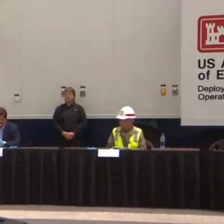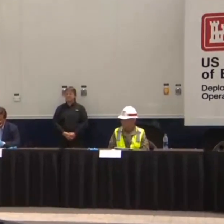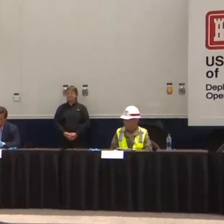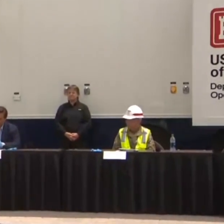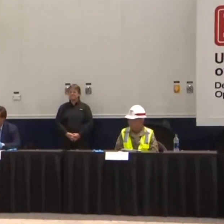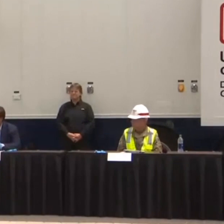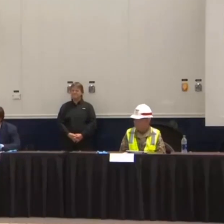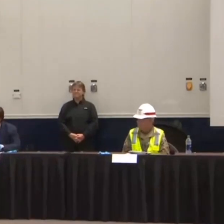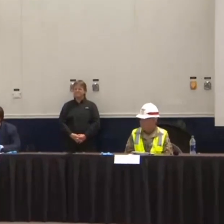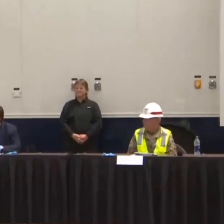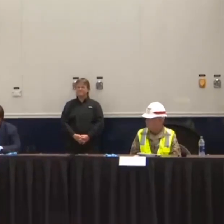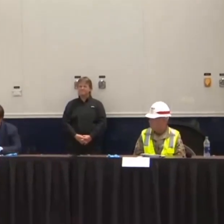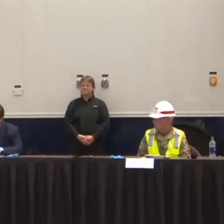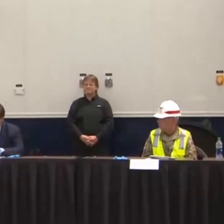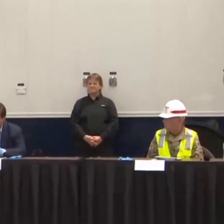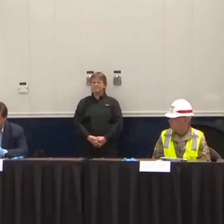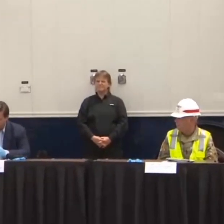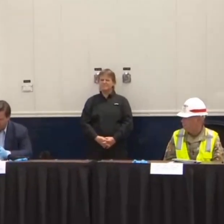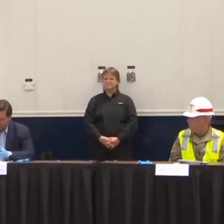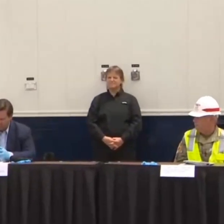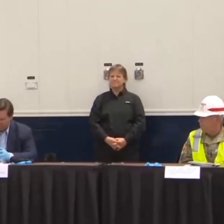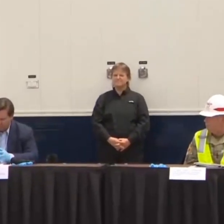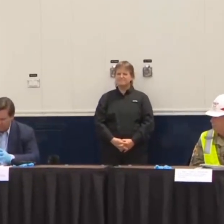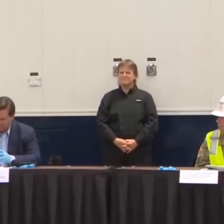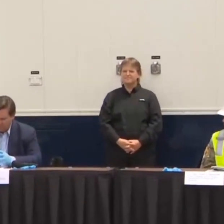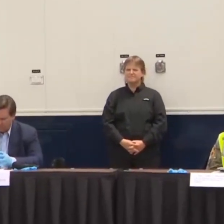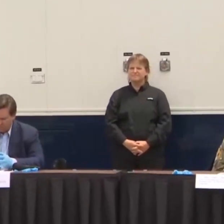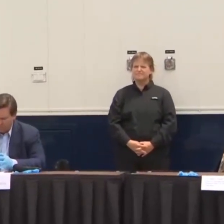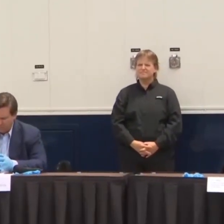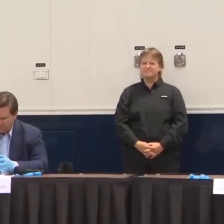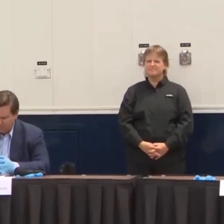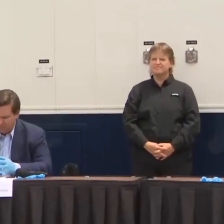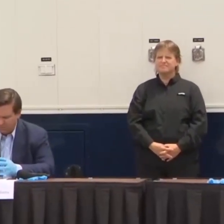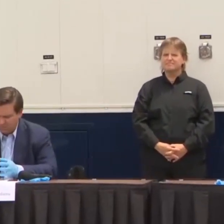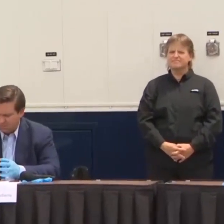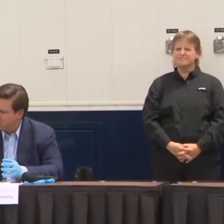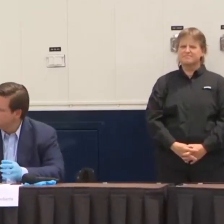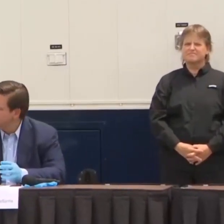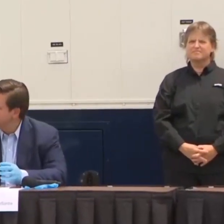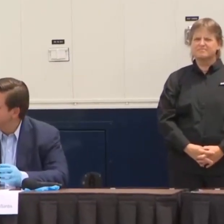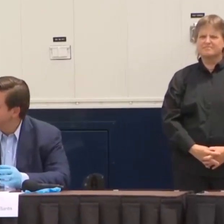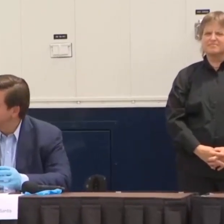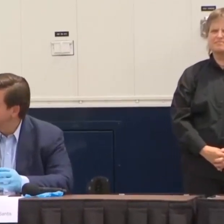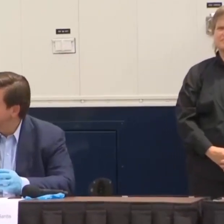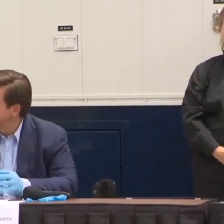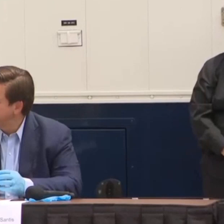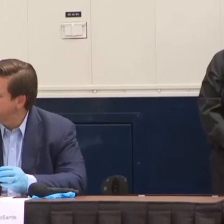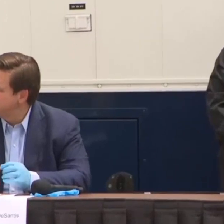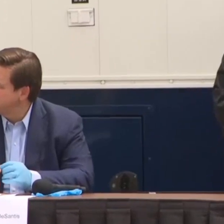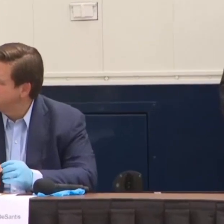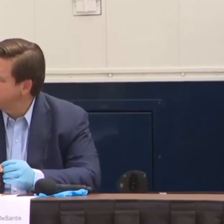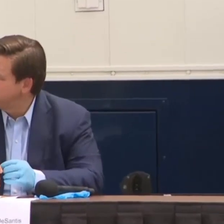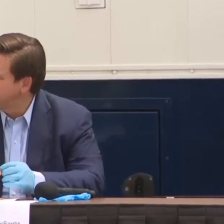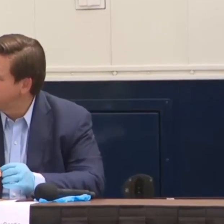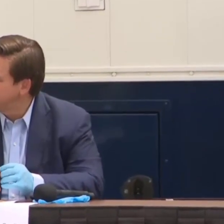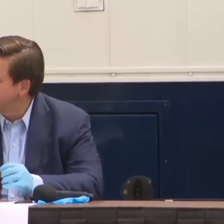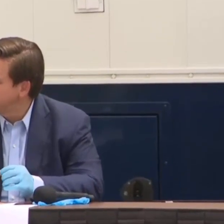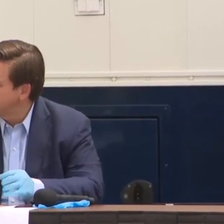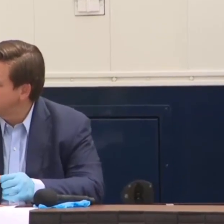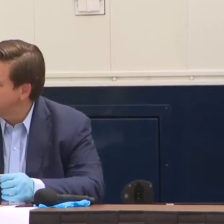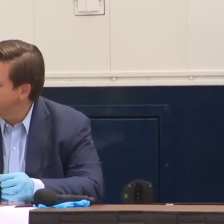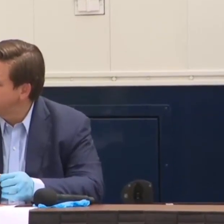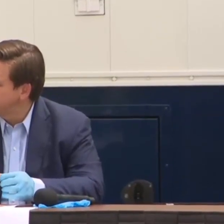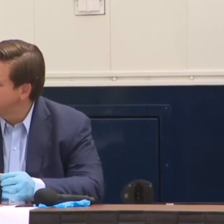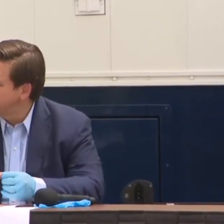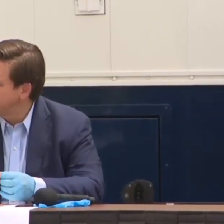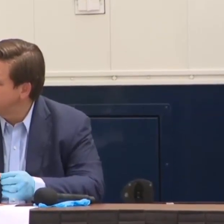mil cuartos. Así que empezamos con 450, pero esto se puede aumentar hasta mil. Así que eso es buena